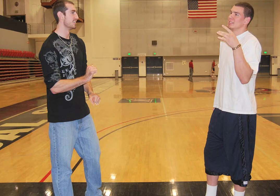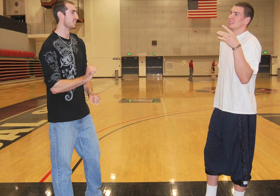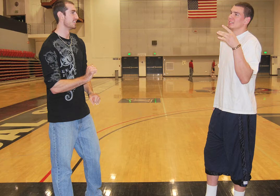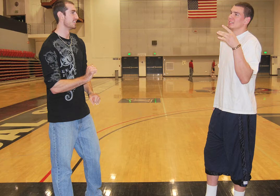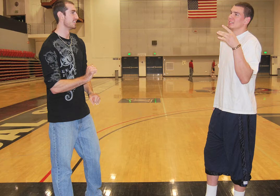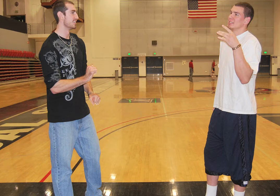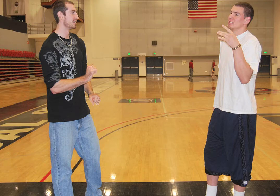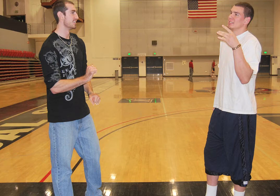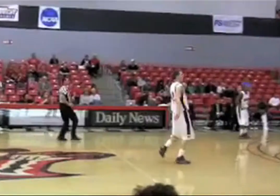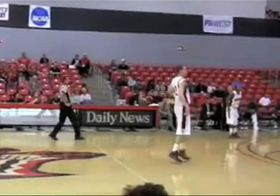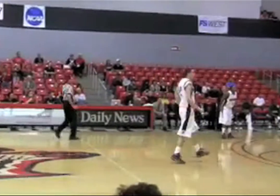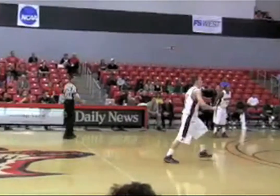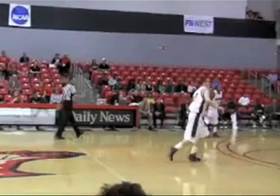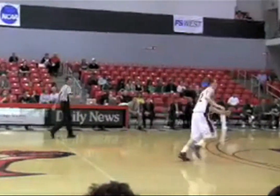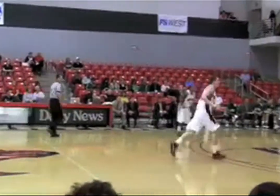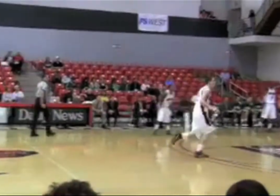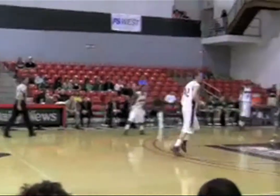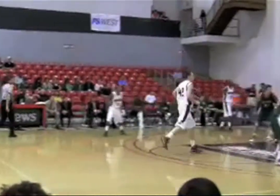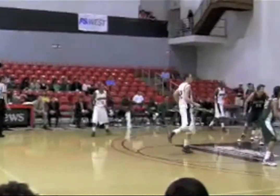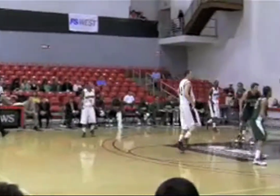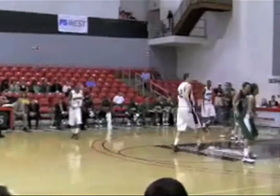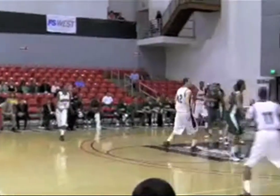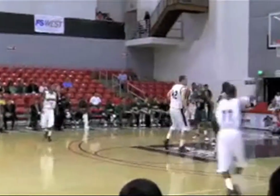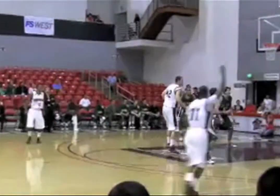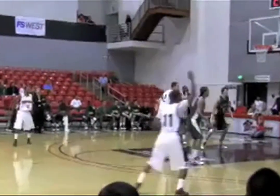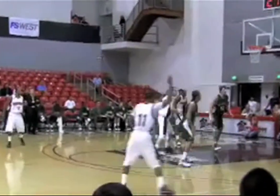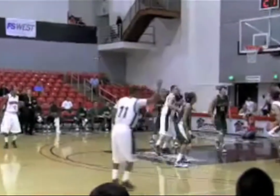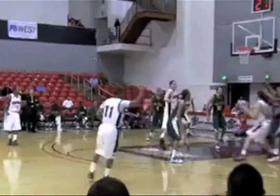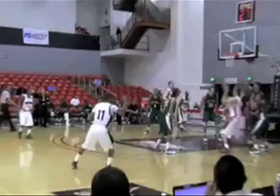say that he's disabled, but he's not disabled at all.